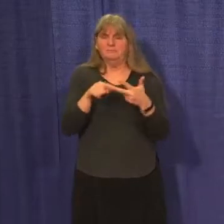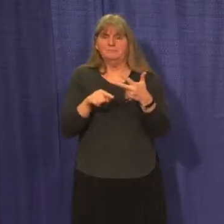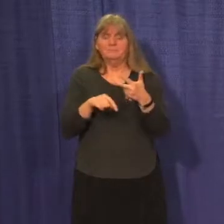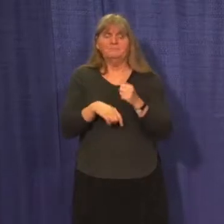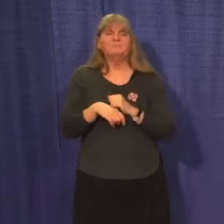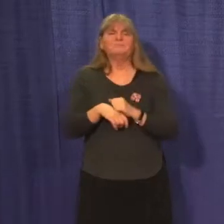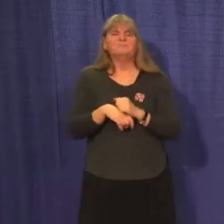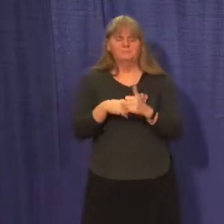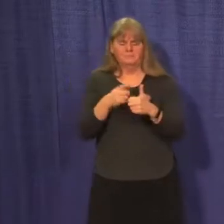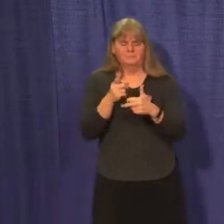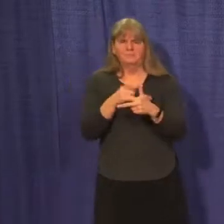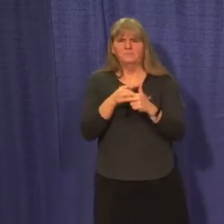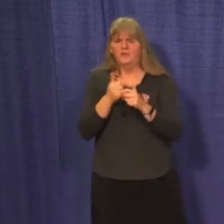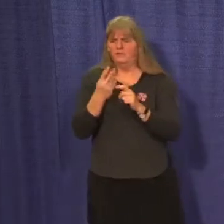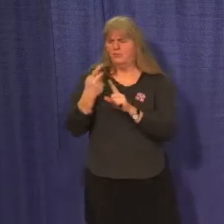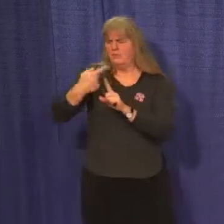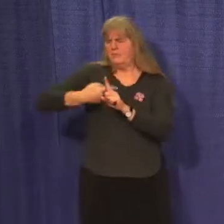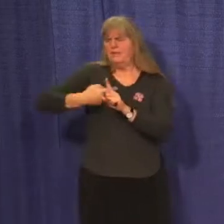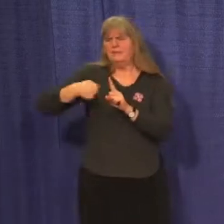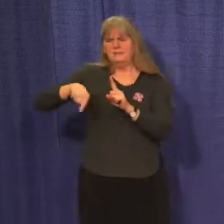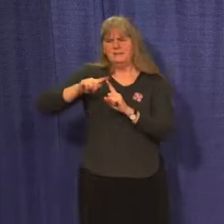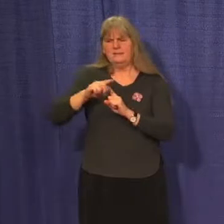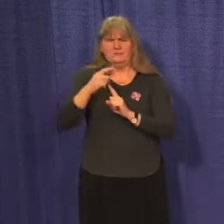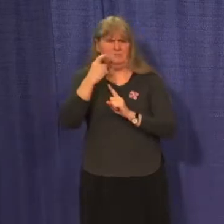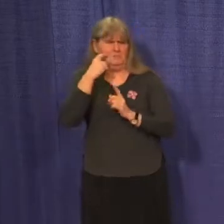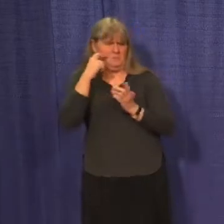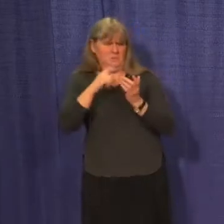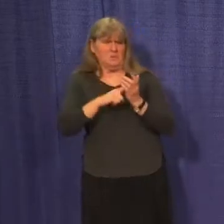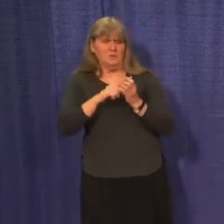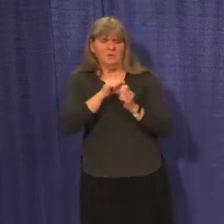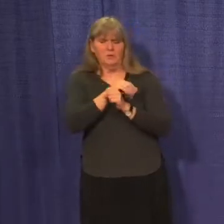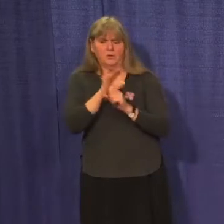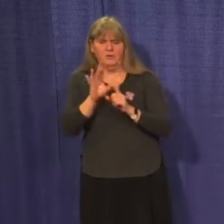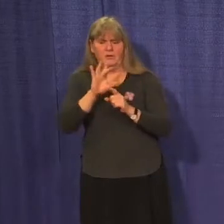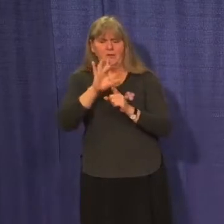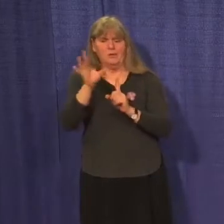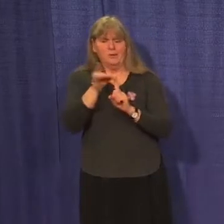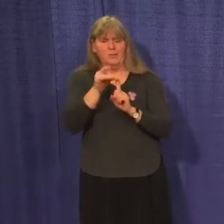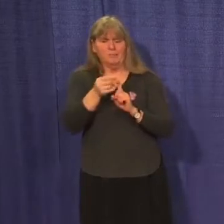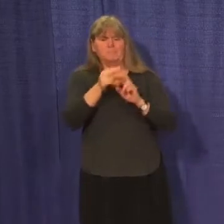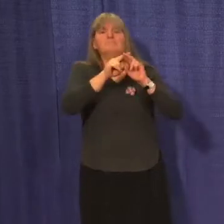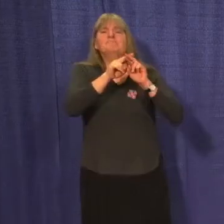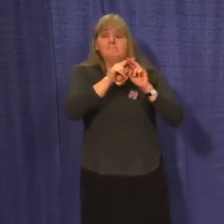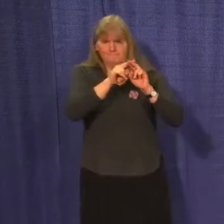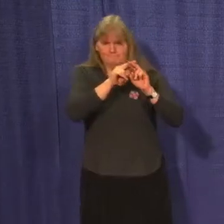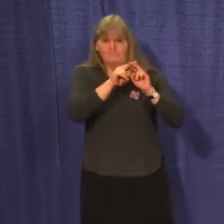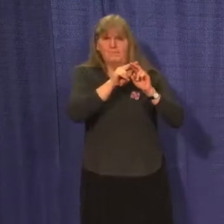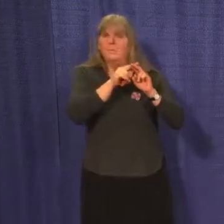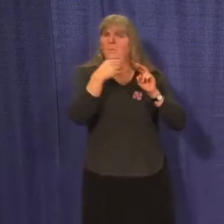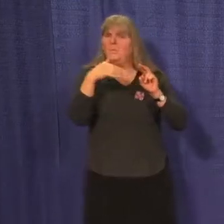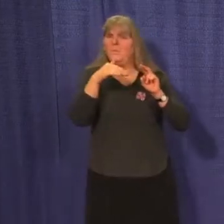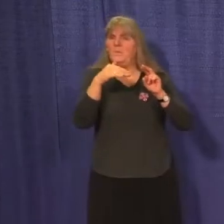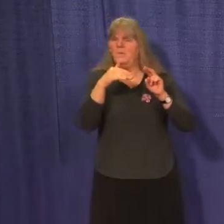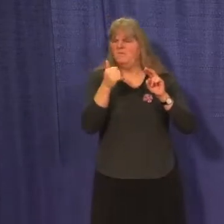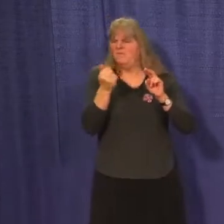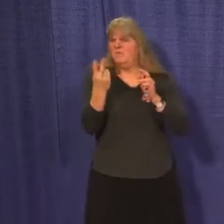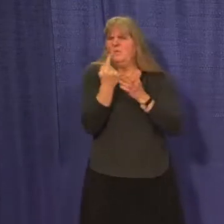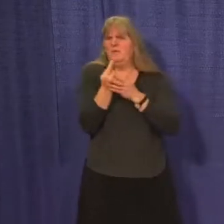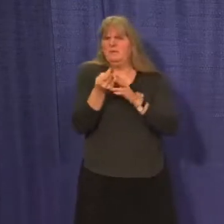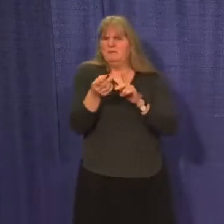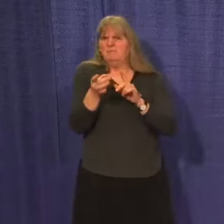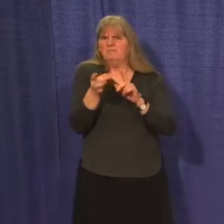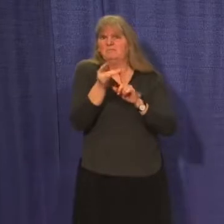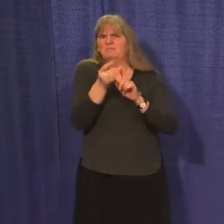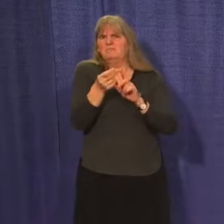So, over these past few months, we have seen our case count increase substantially, particularly in the last few weeks,